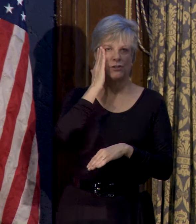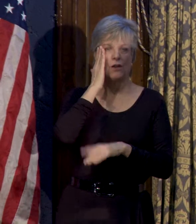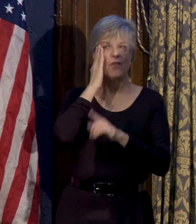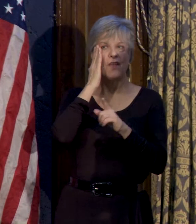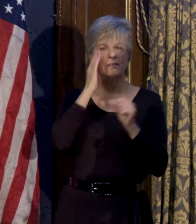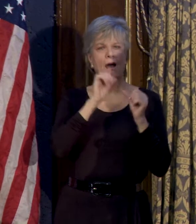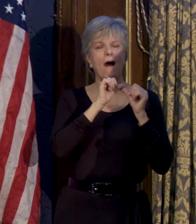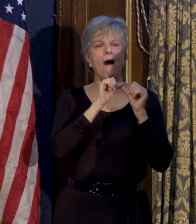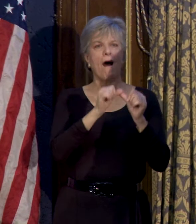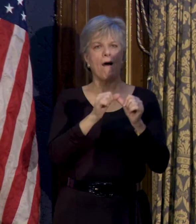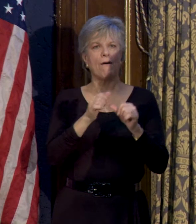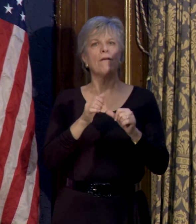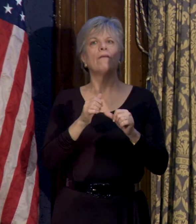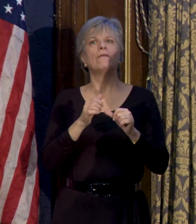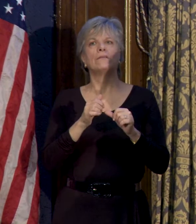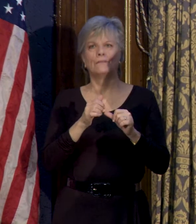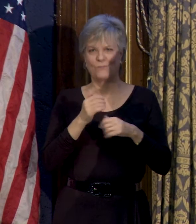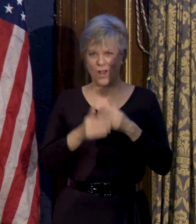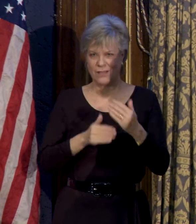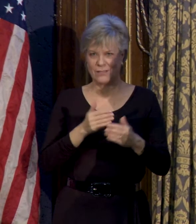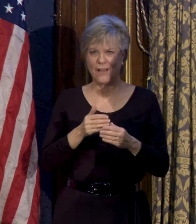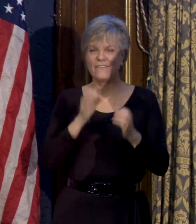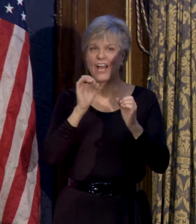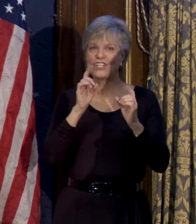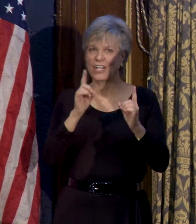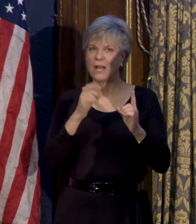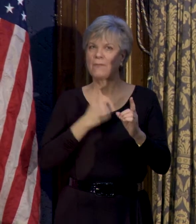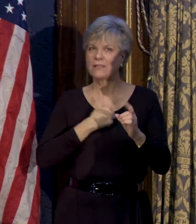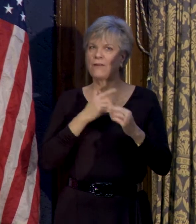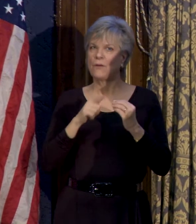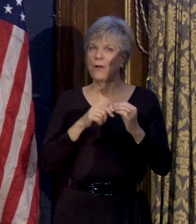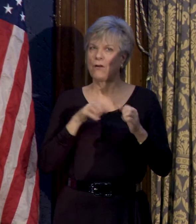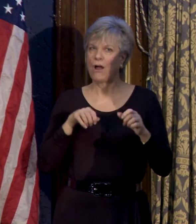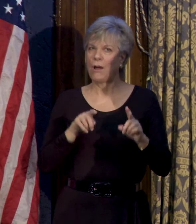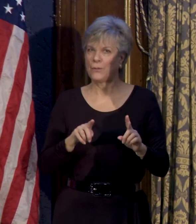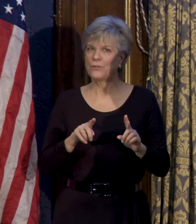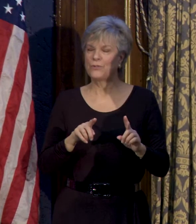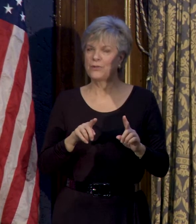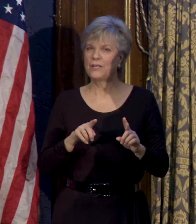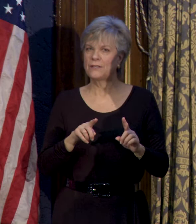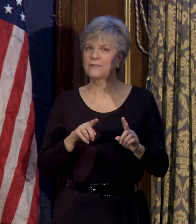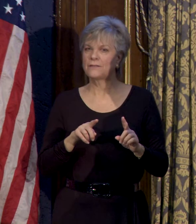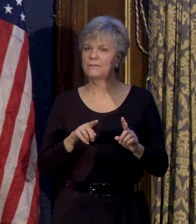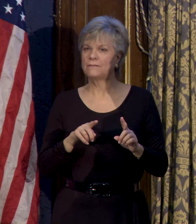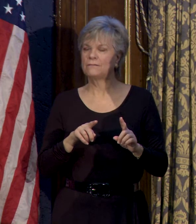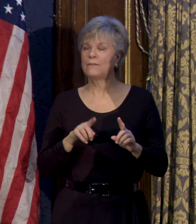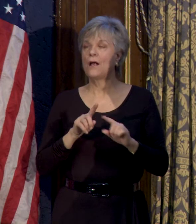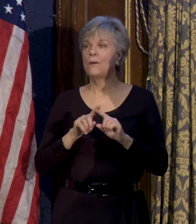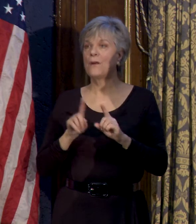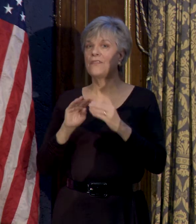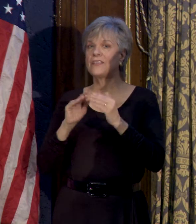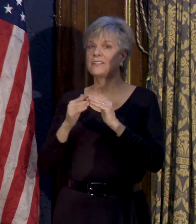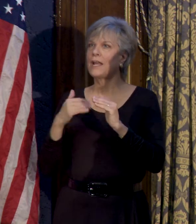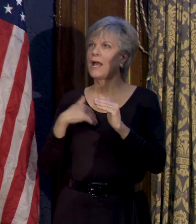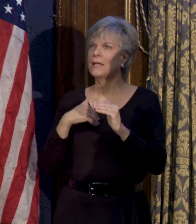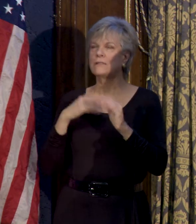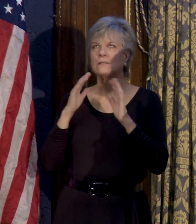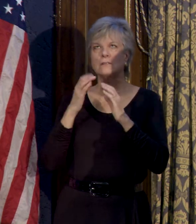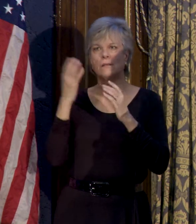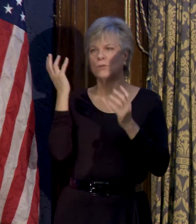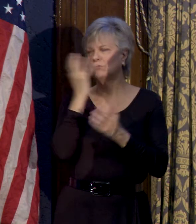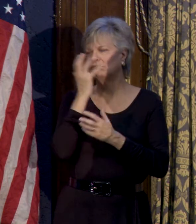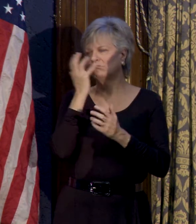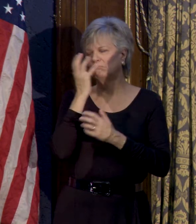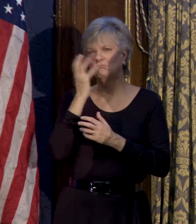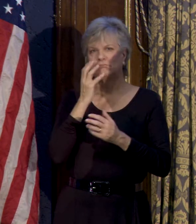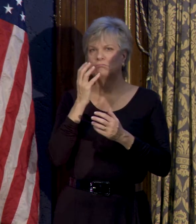an ongoing process of educating myself about what the opportunities are, but I will just say the city has some tremendous fiscal challenges, and